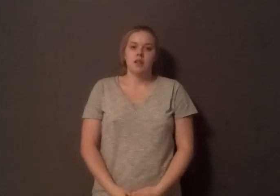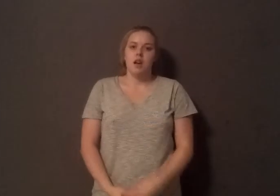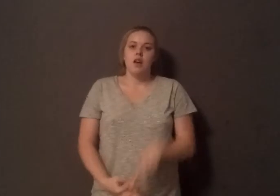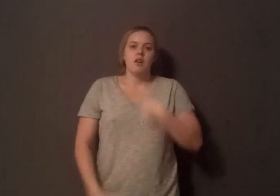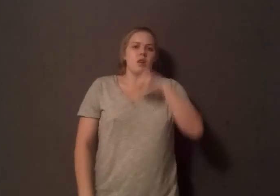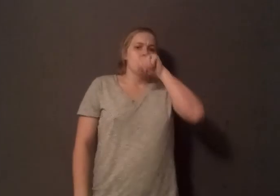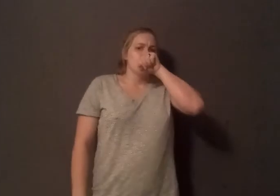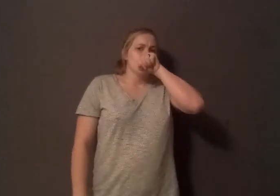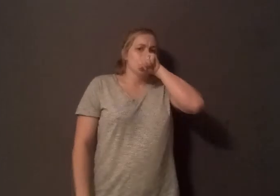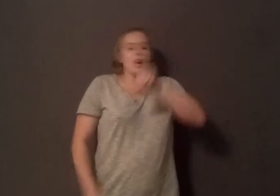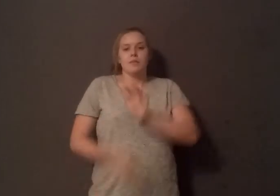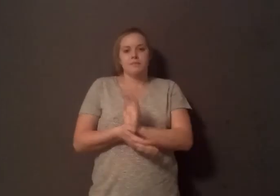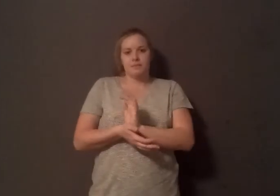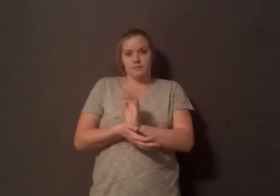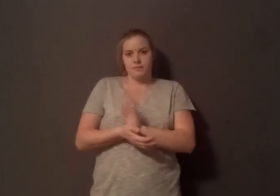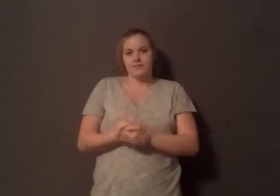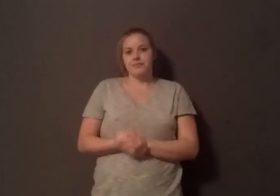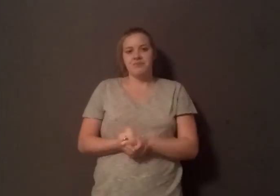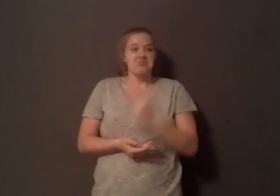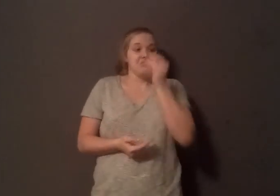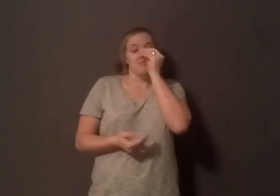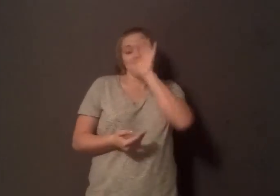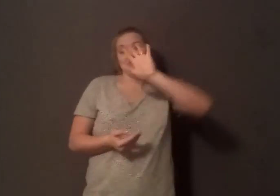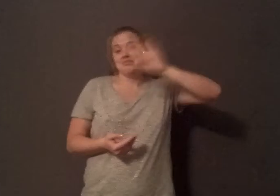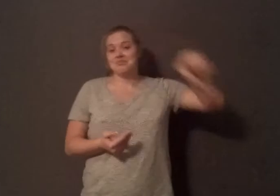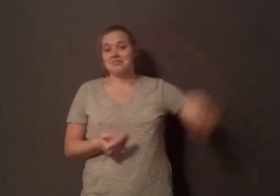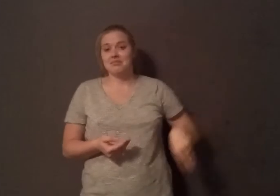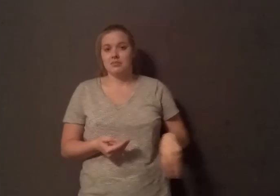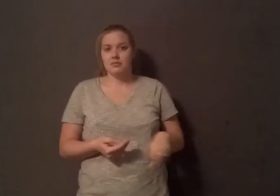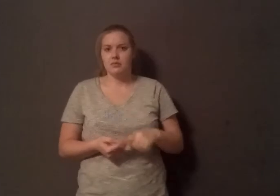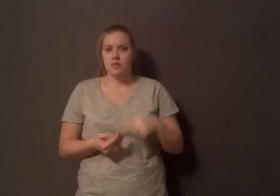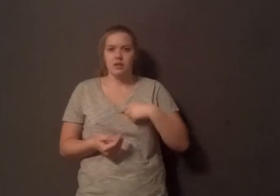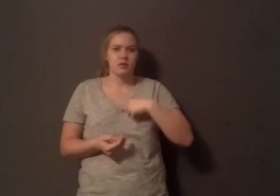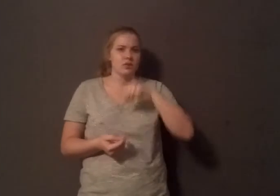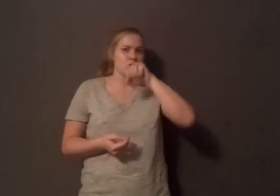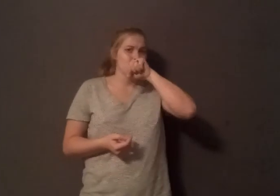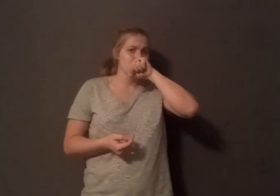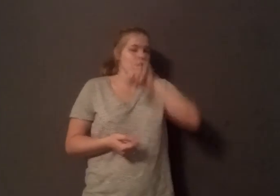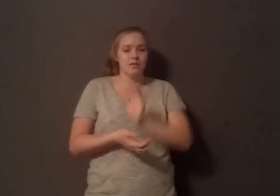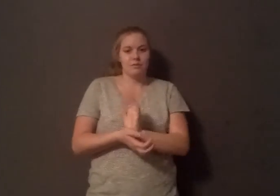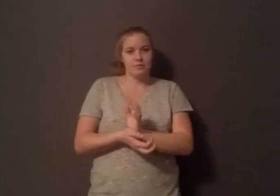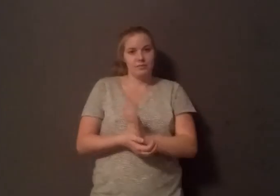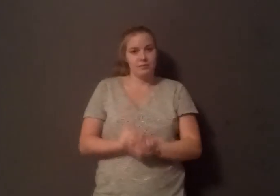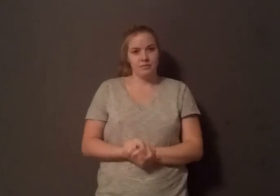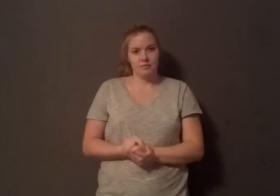virtually my entire life, despite the risks. But like so many others, I seem to have been addicted to it. It turns out that the casein